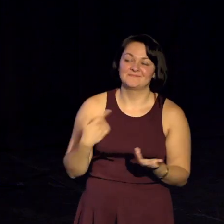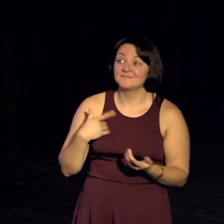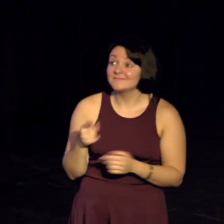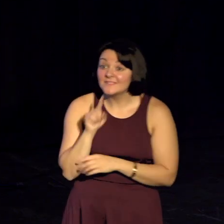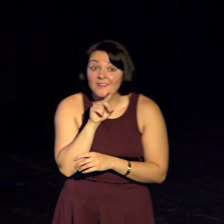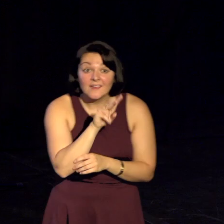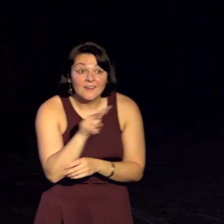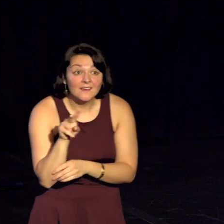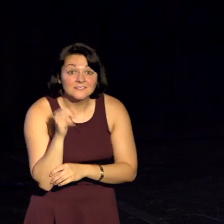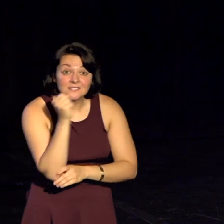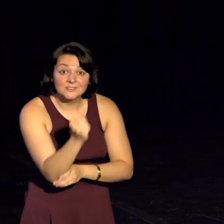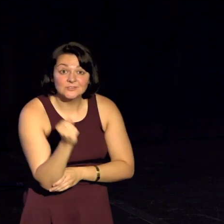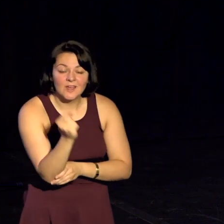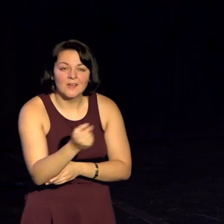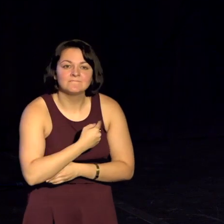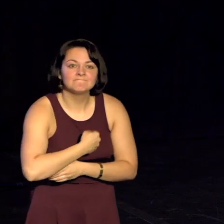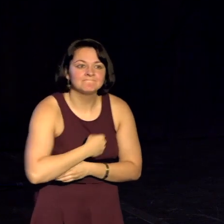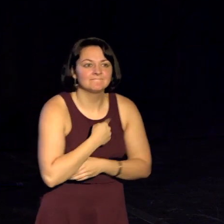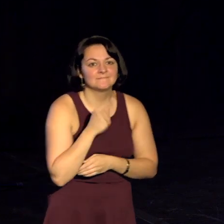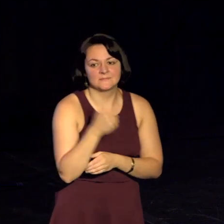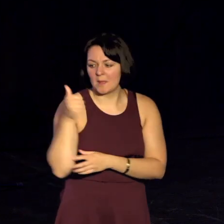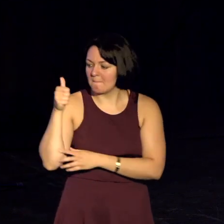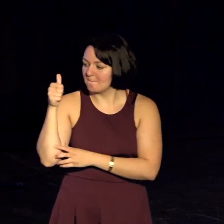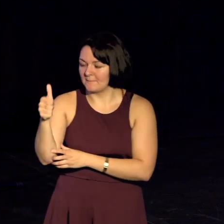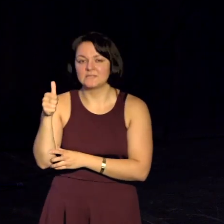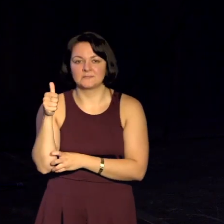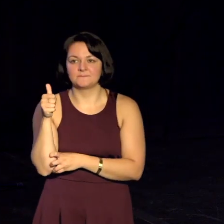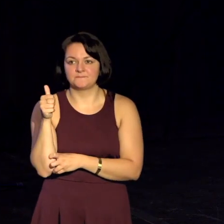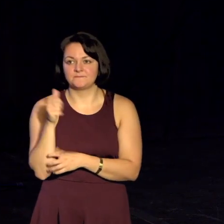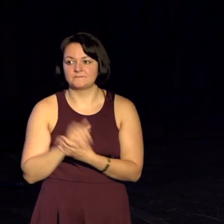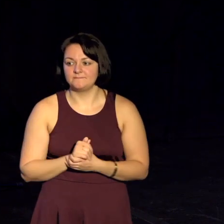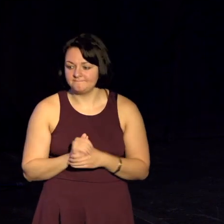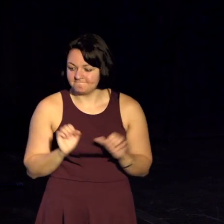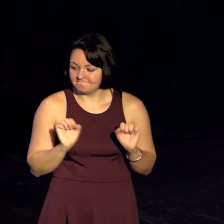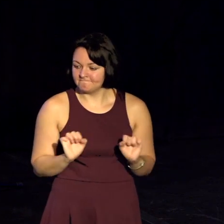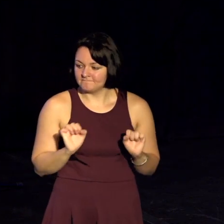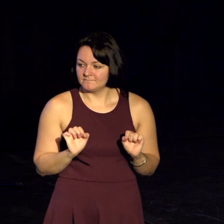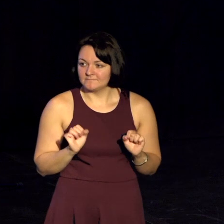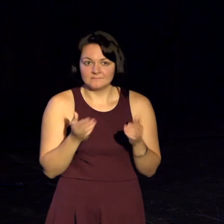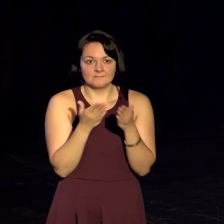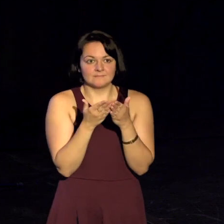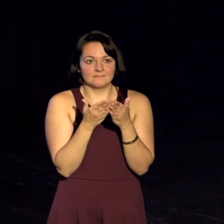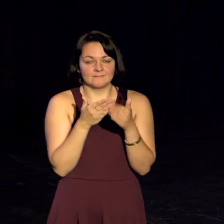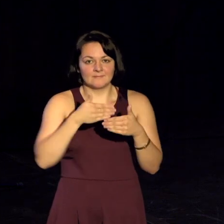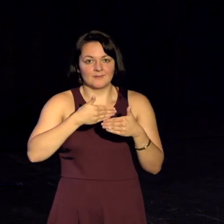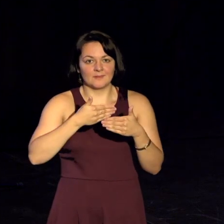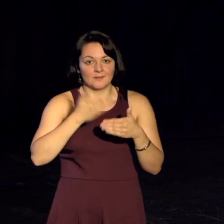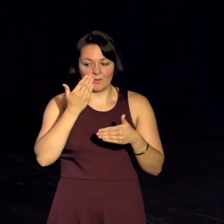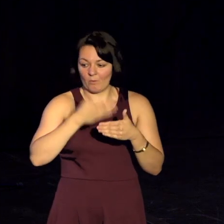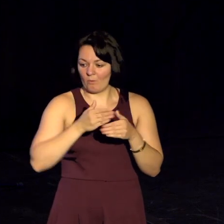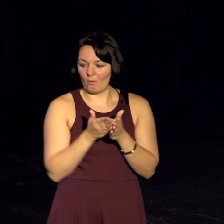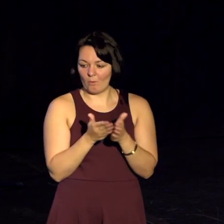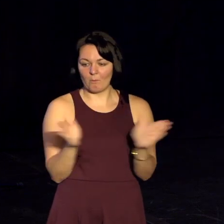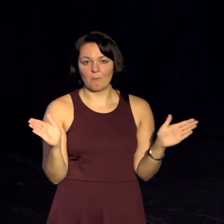and I swear to you, I hit the button, and I'm sitting, the door opens. I'm like, oh, okay, time to get to work.